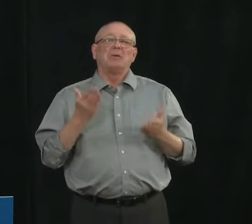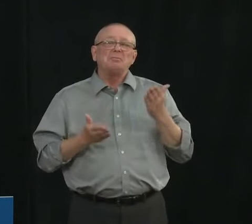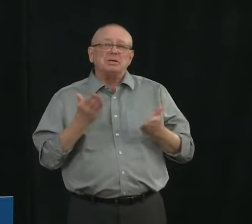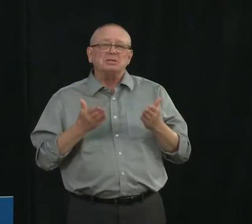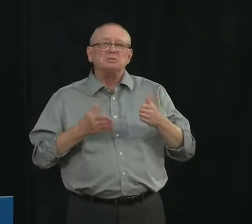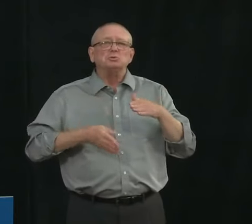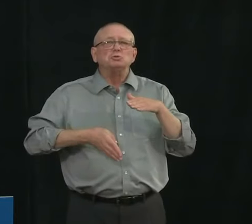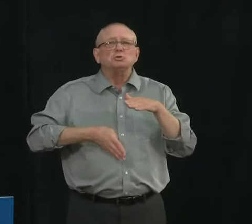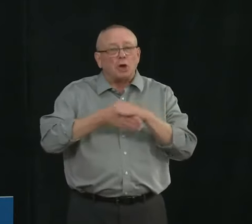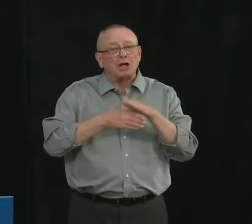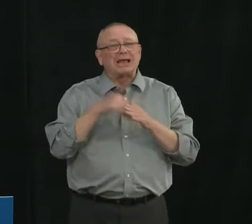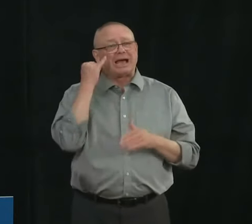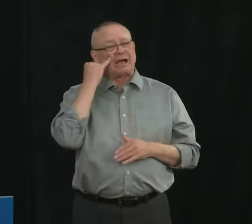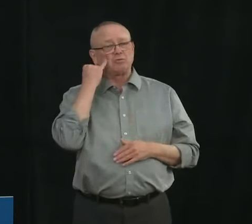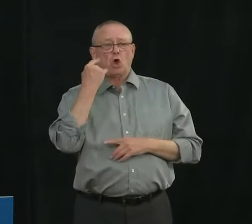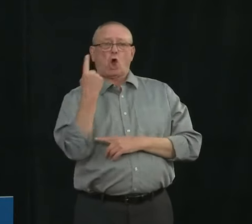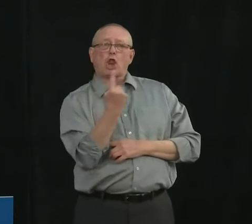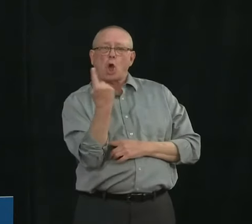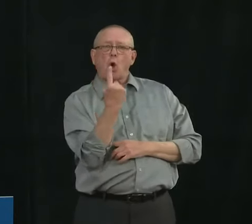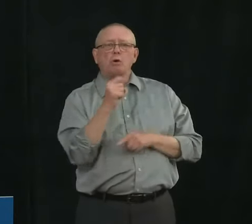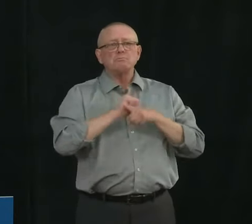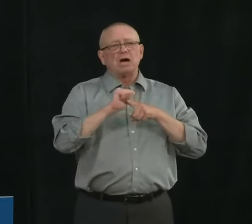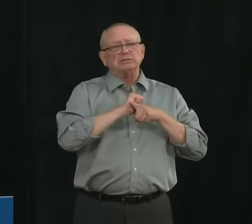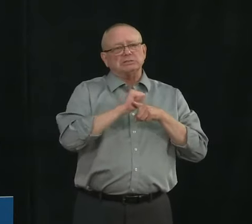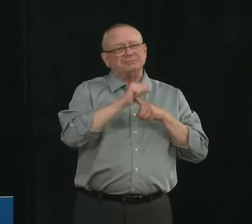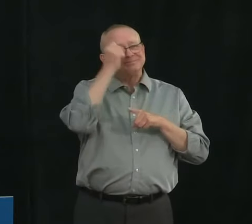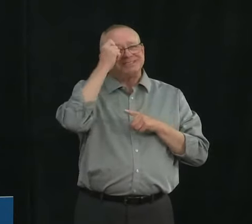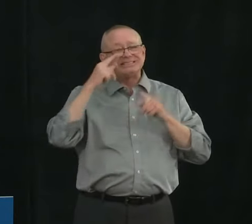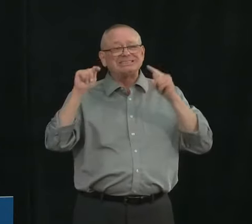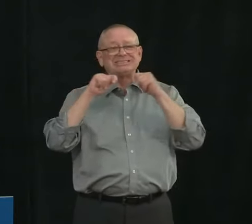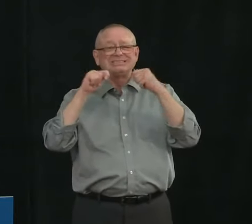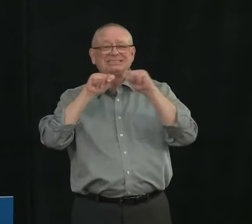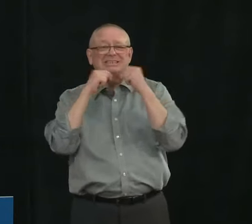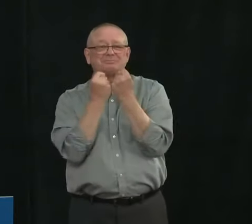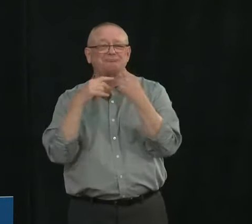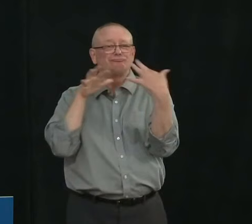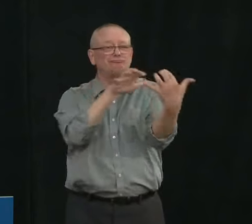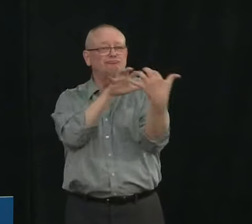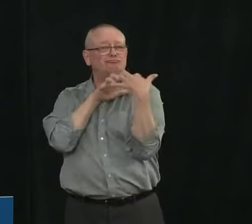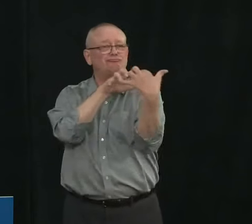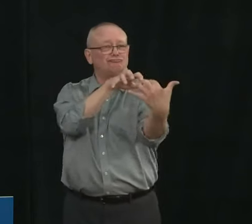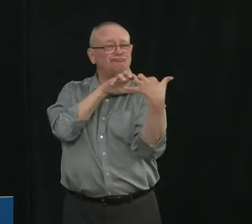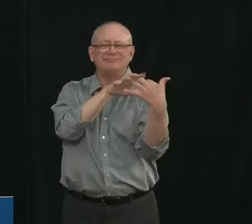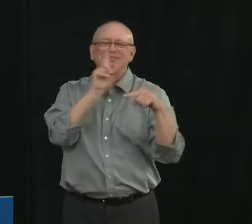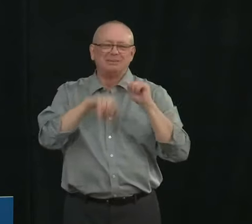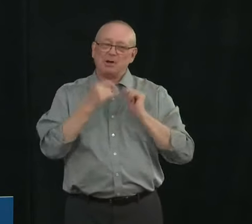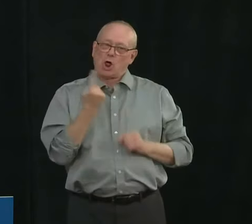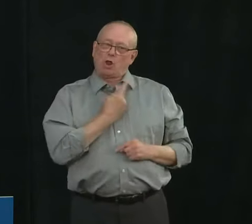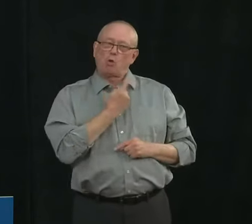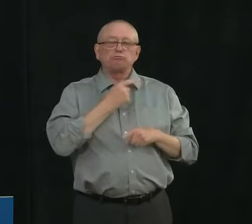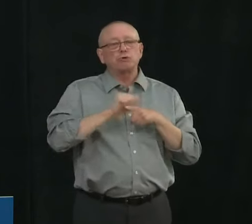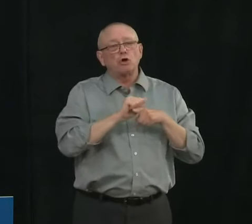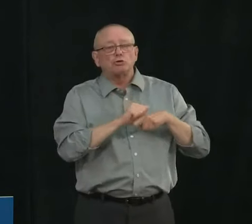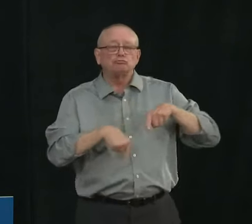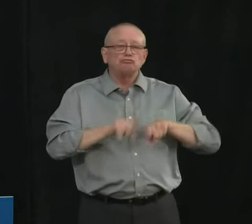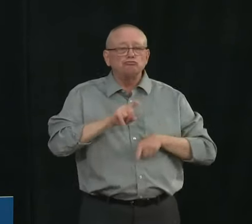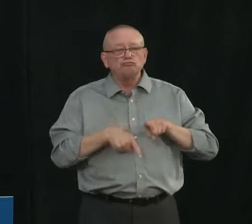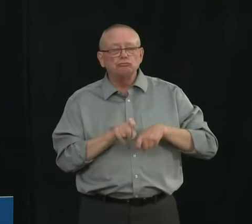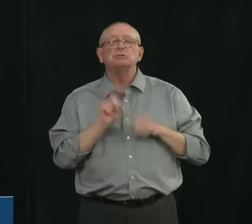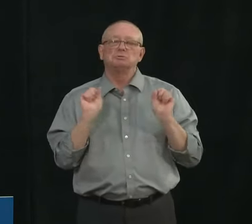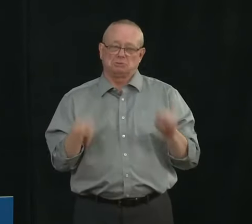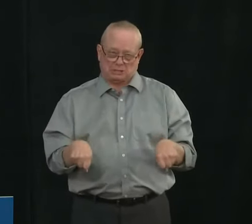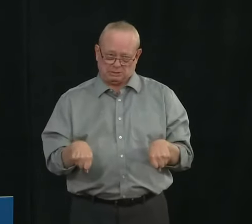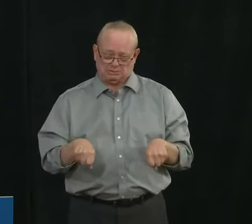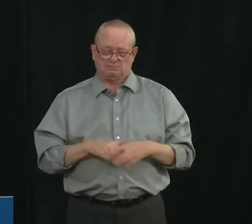play. If you were looking to plan outdoor sports or other physical activities in the next few weeks, please refer to the guidance